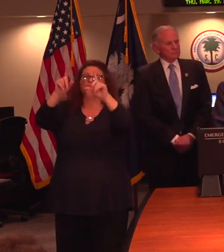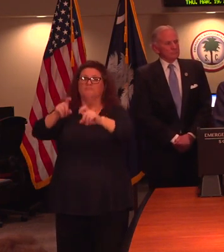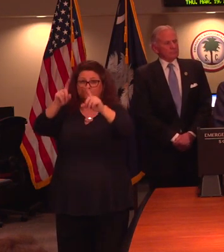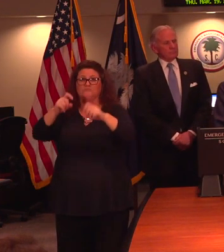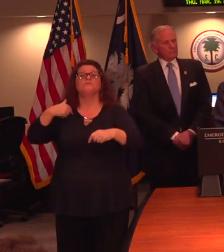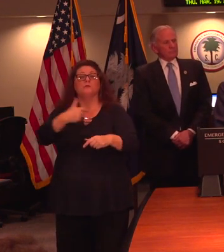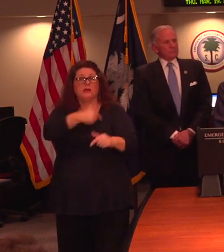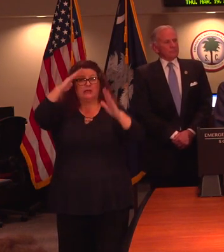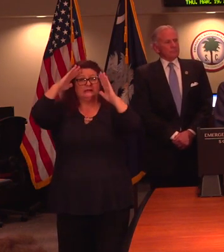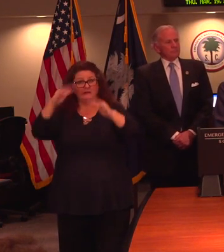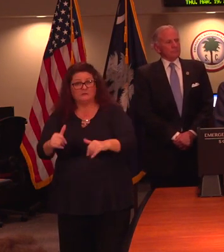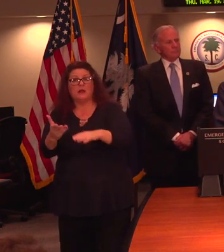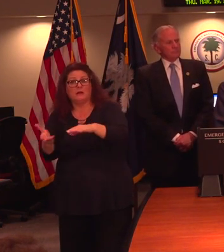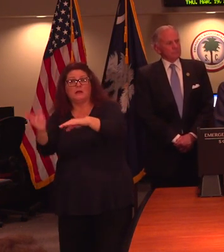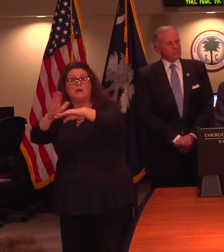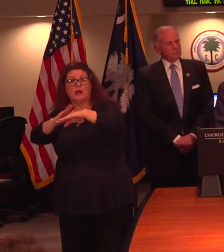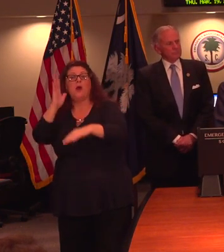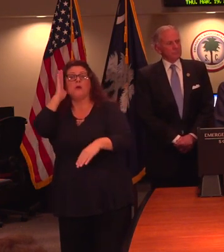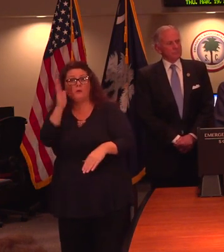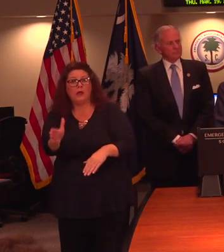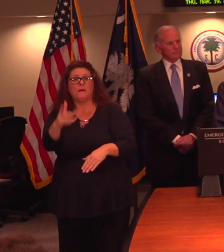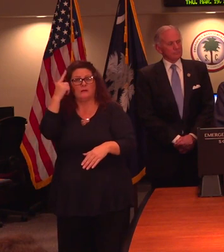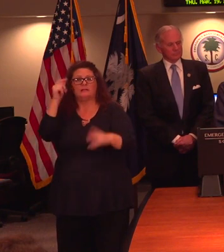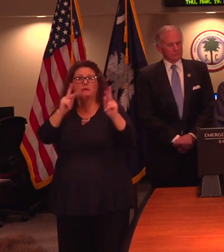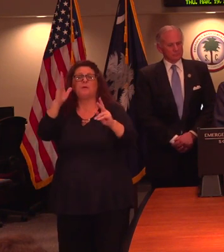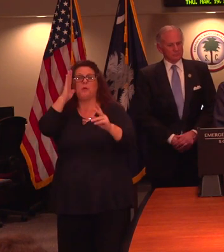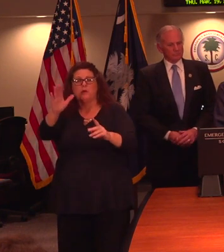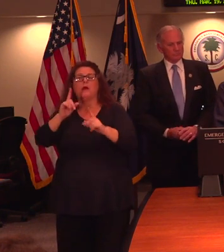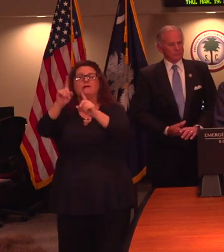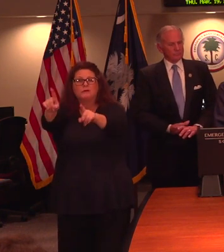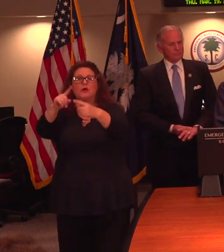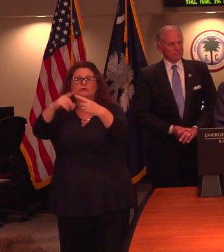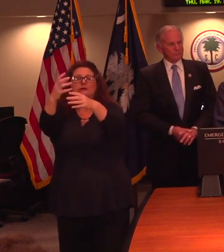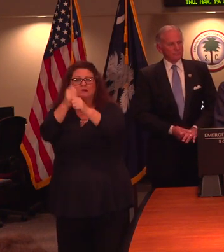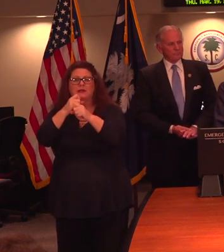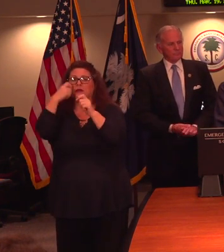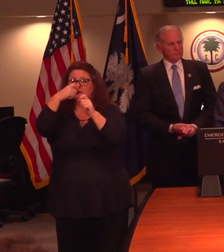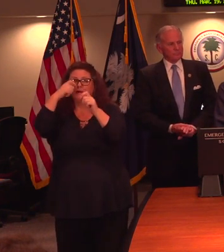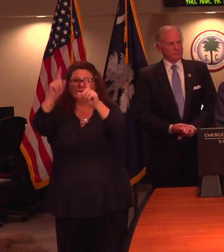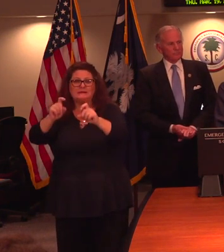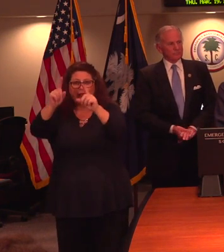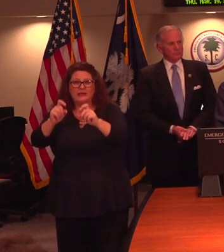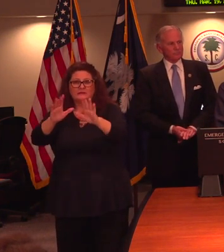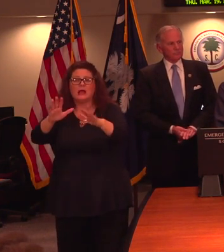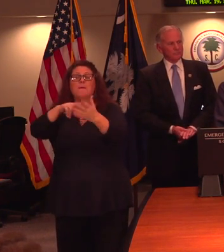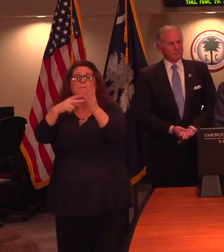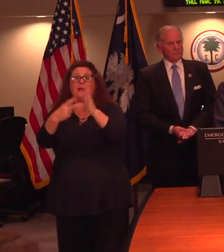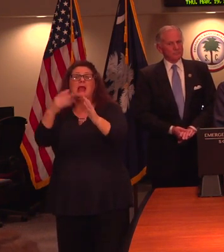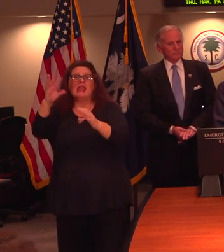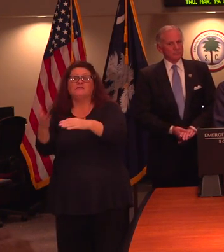cases increase as we test more and more individuals, and that's an indication of spread in the community, and that's what we should look for.